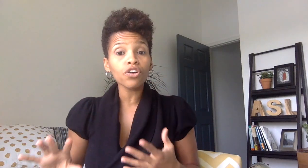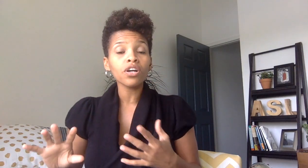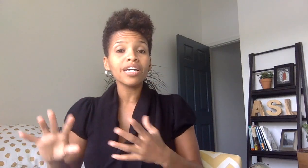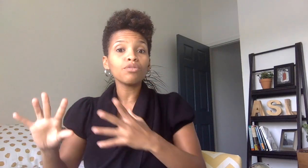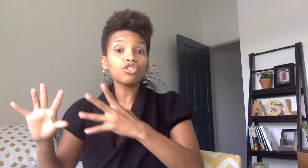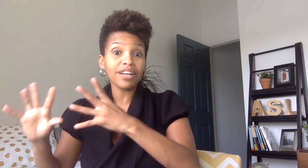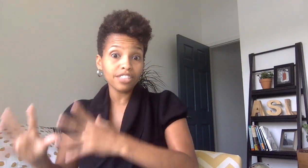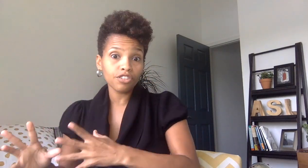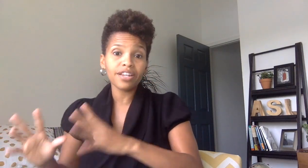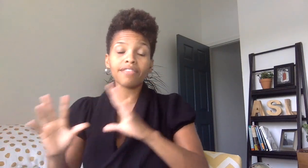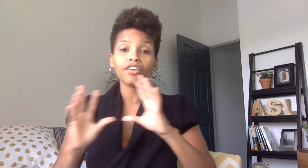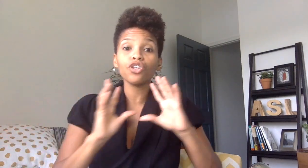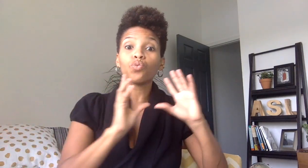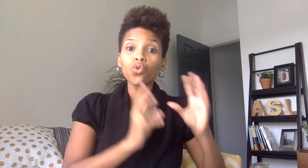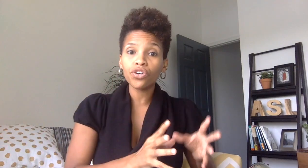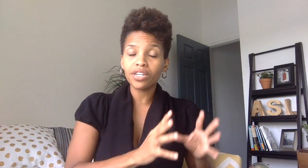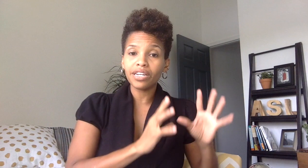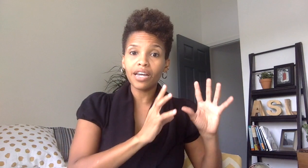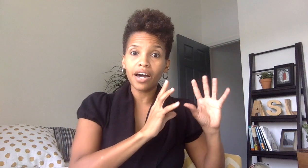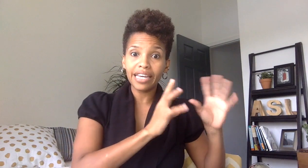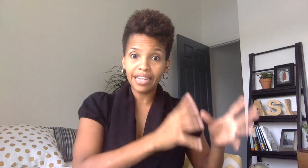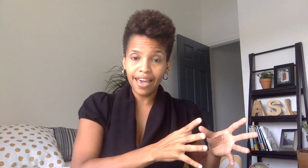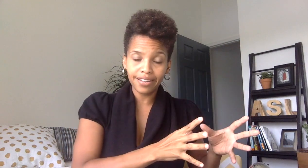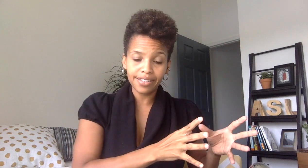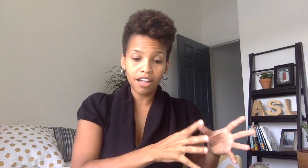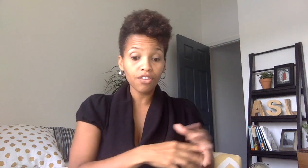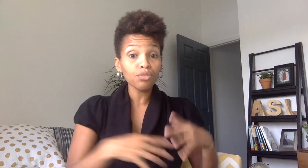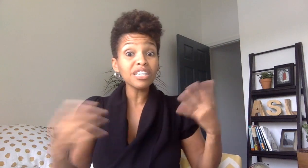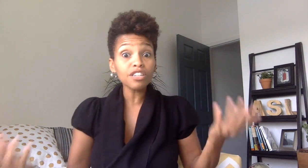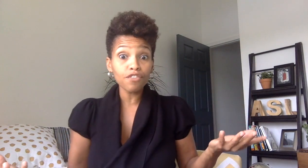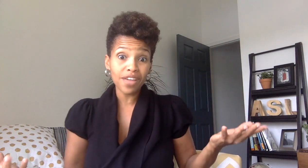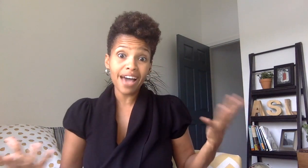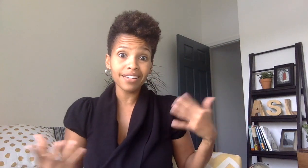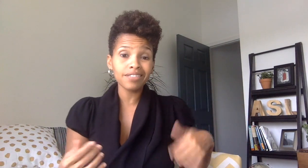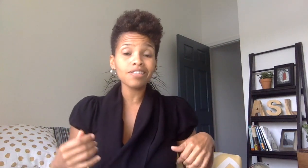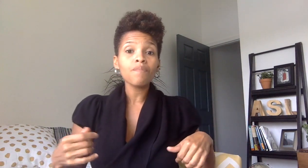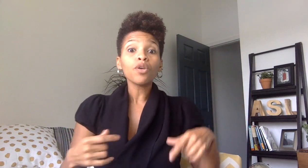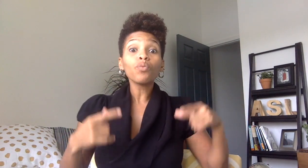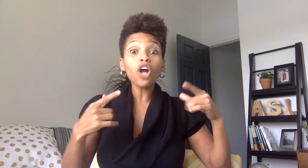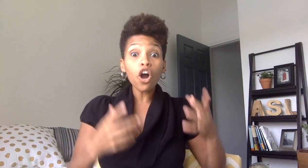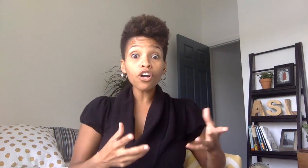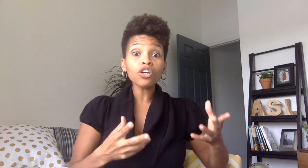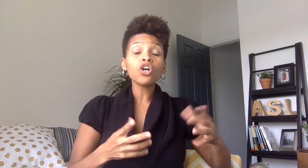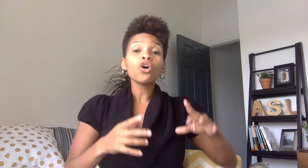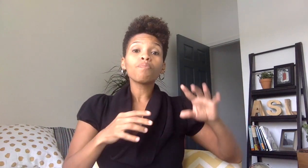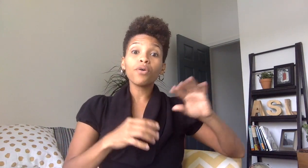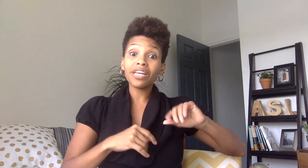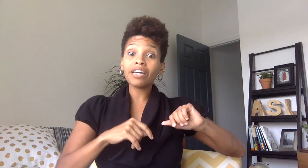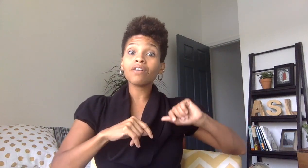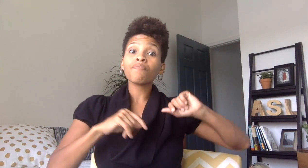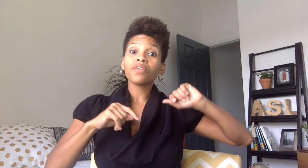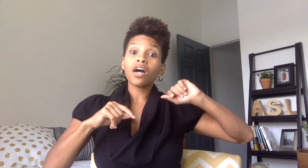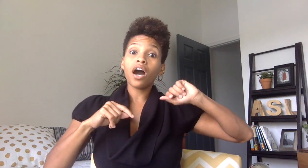transliterating than you would uh in asl and the reason for that is we are putting uh